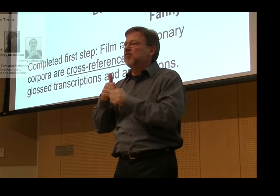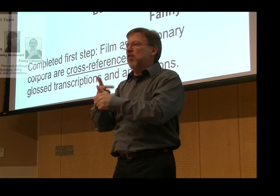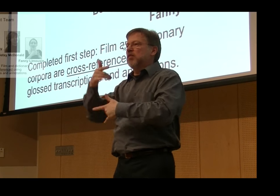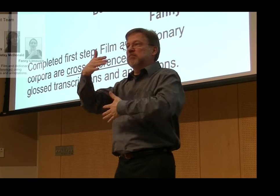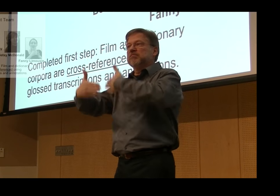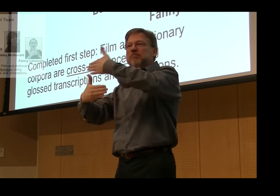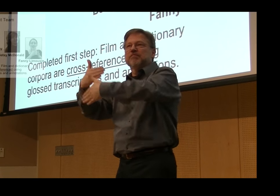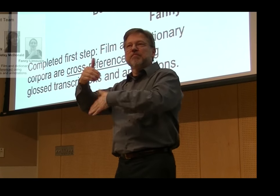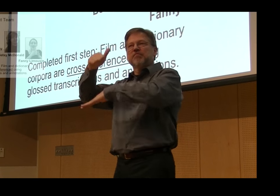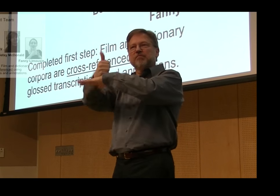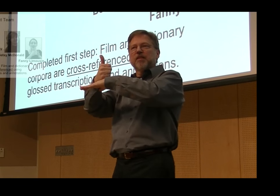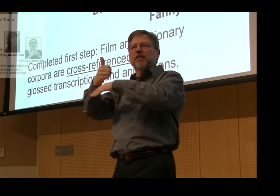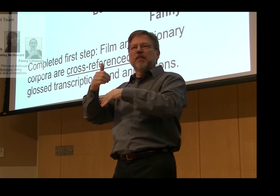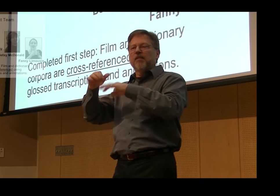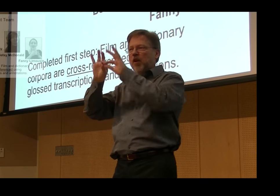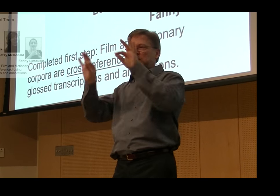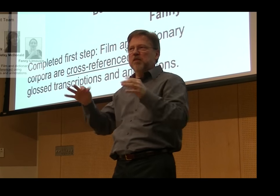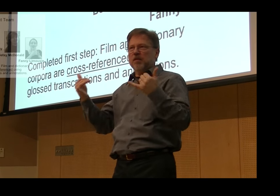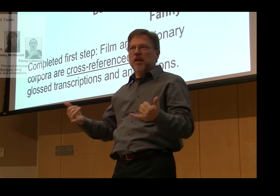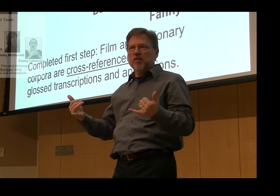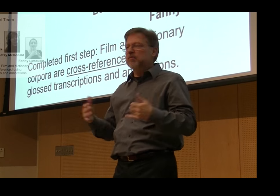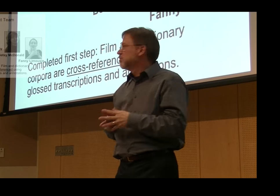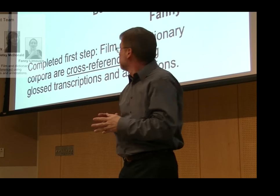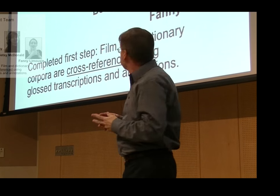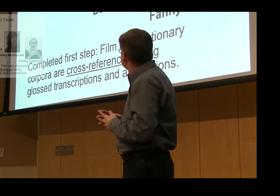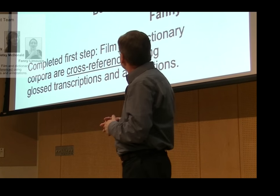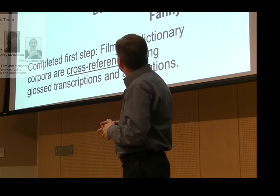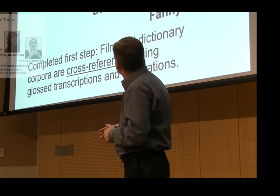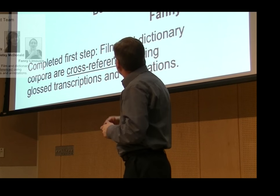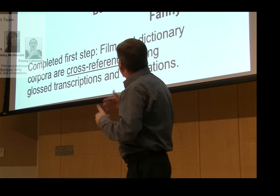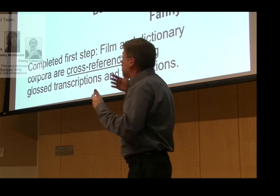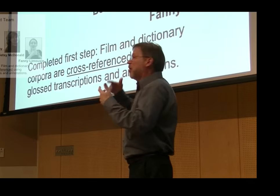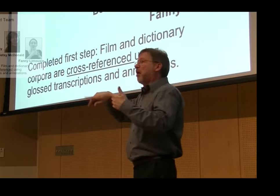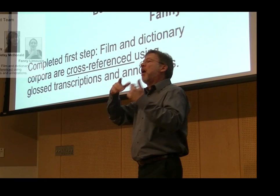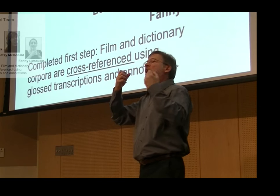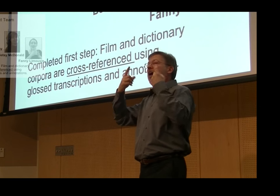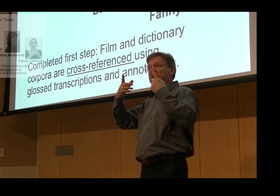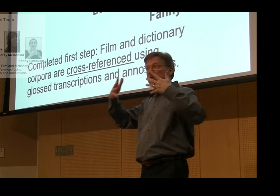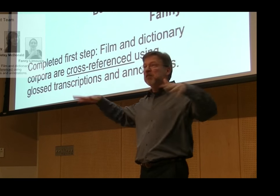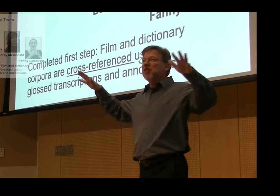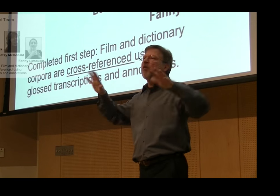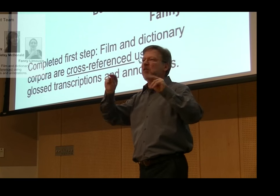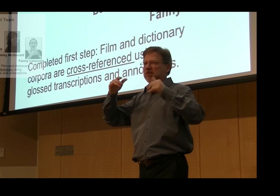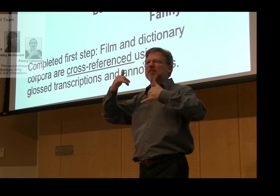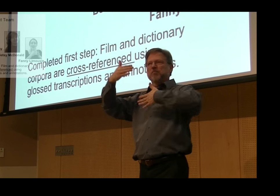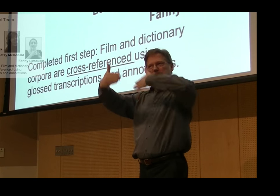her own digging when she returns to France. She now has a good frame on which to build her